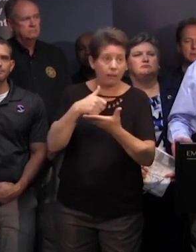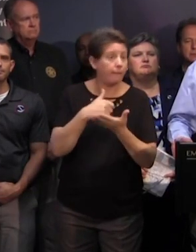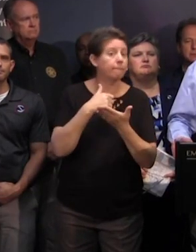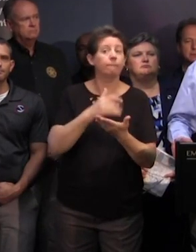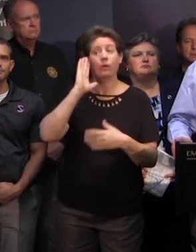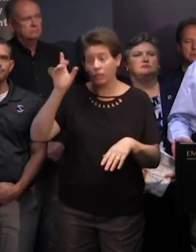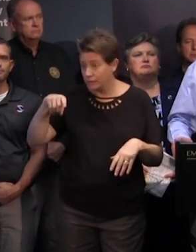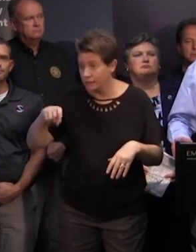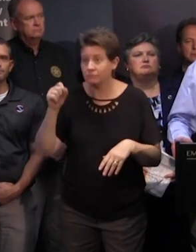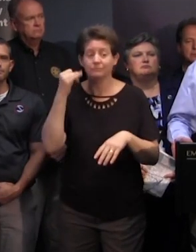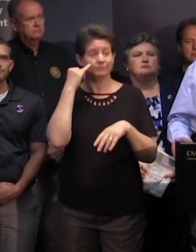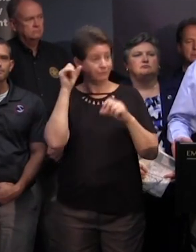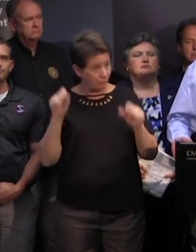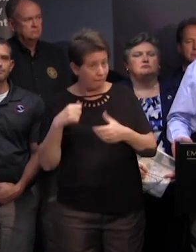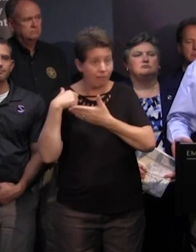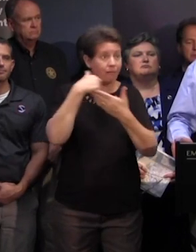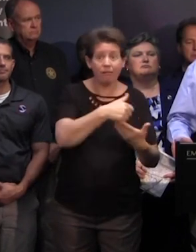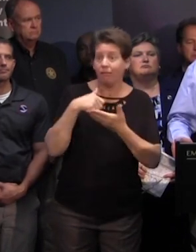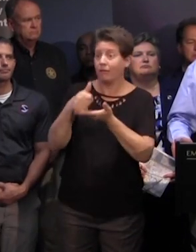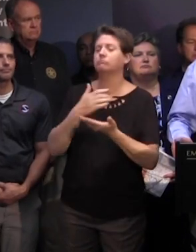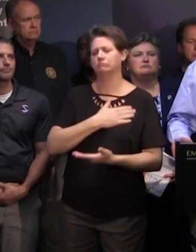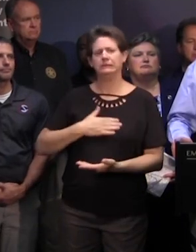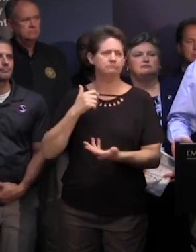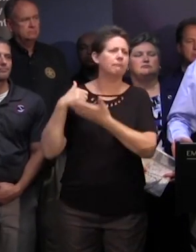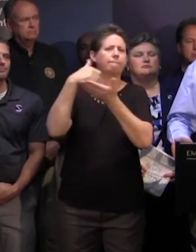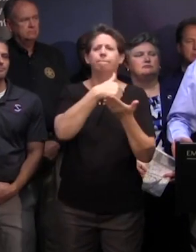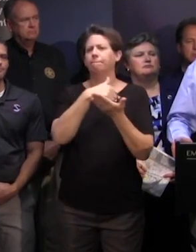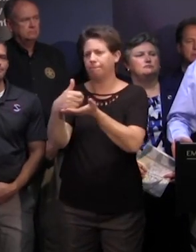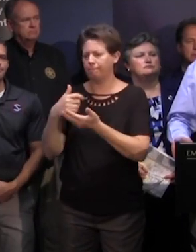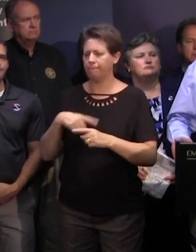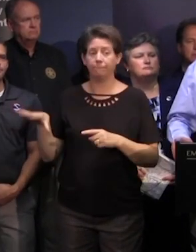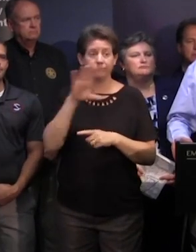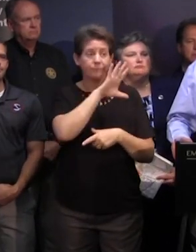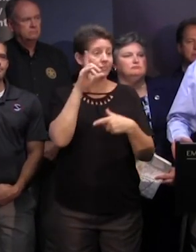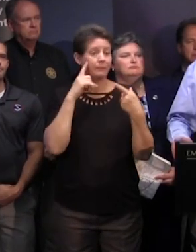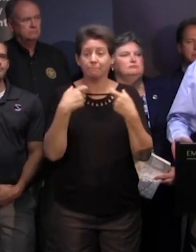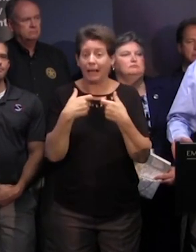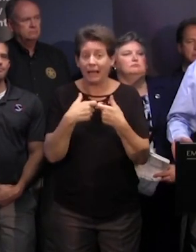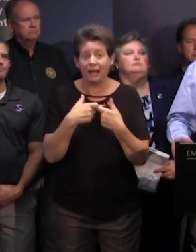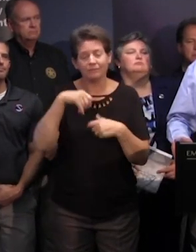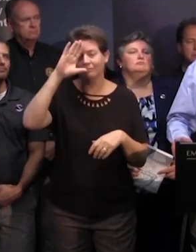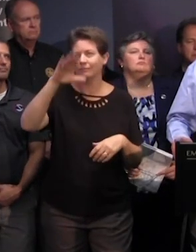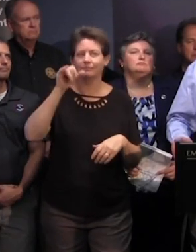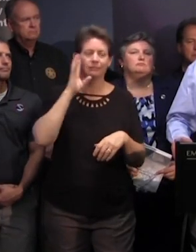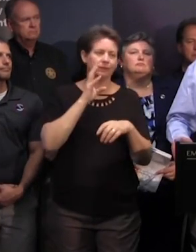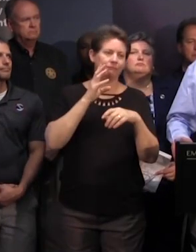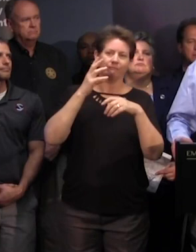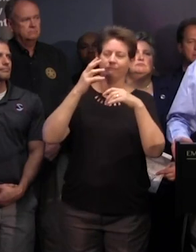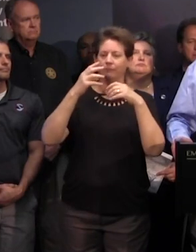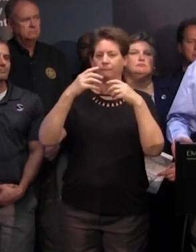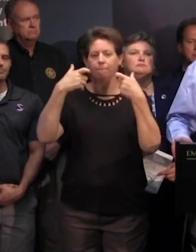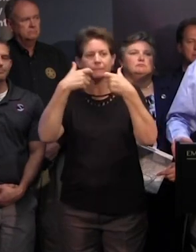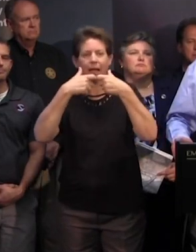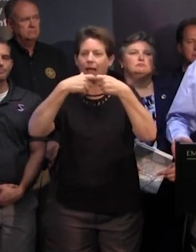and and so if you're available to help do that but but please get your batteries there will be lines down there will be all sorts of